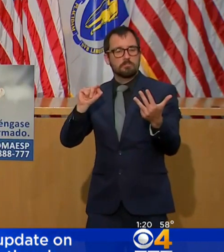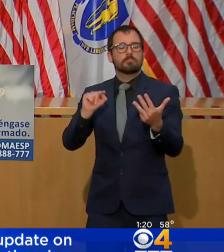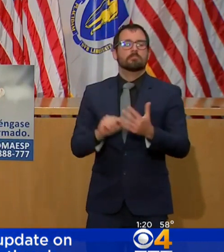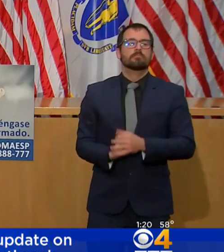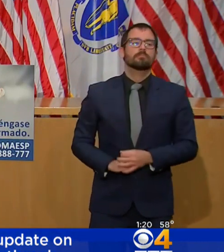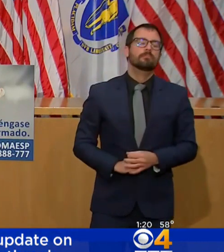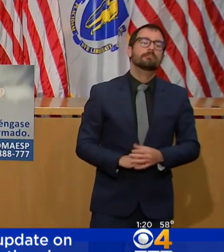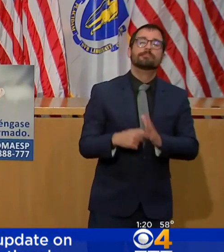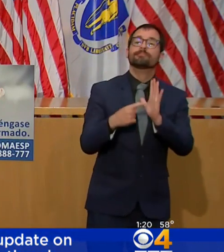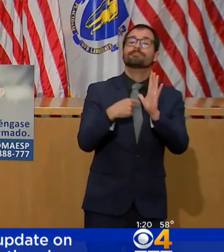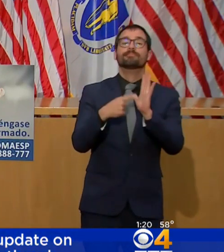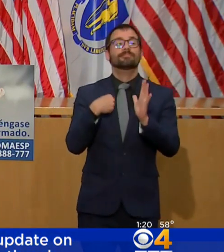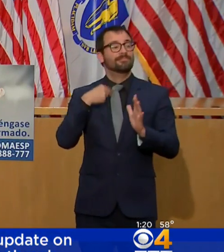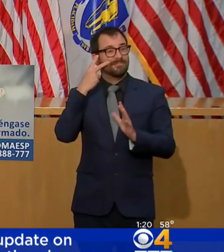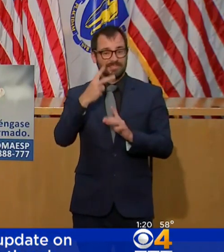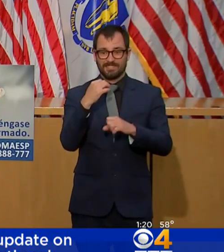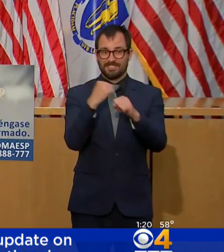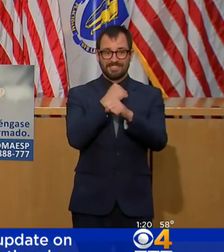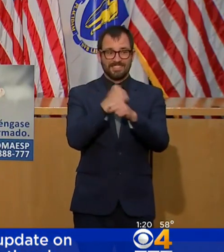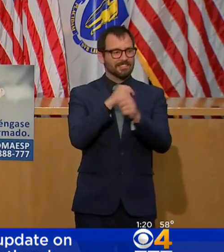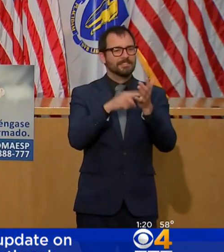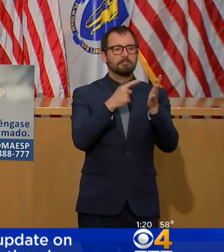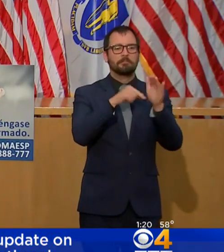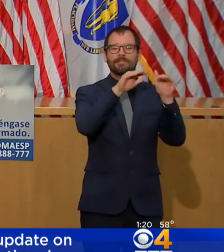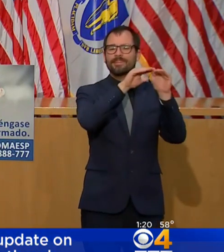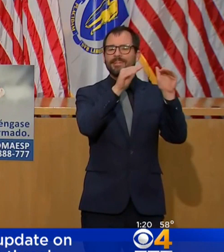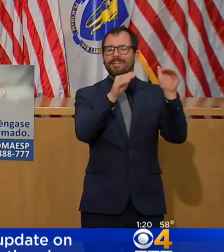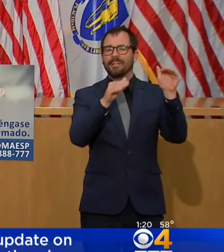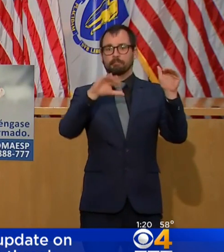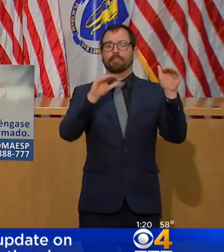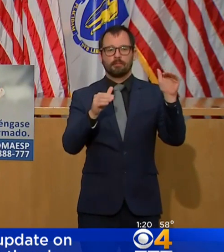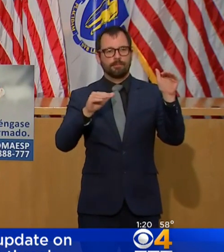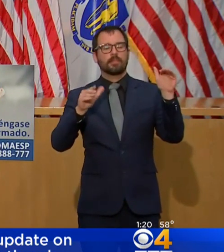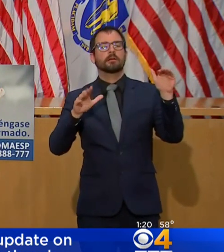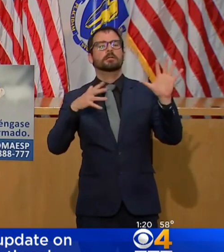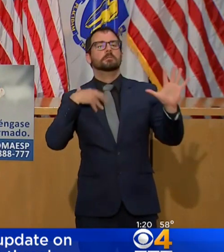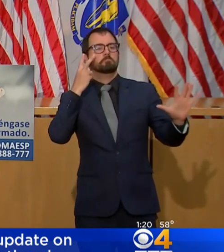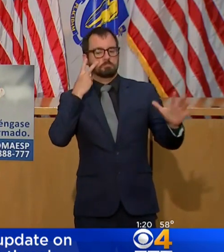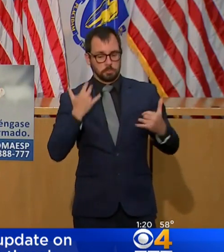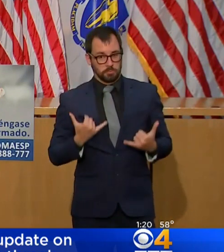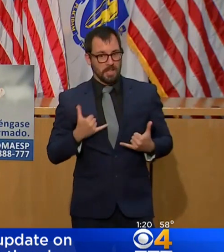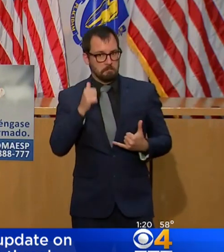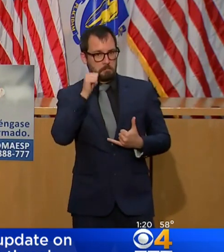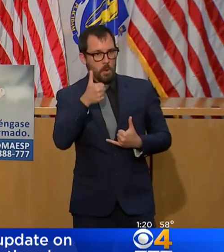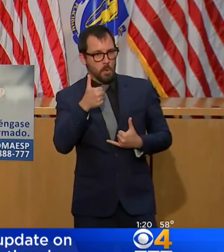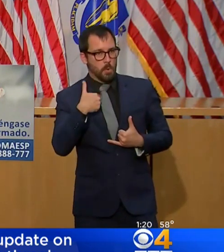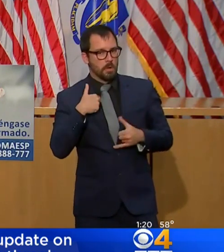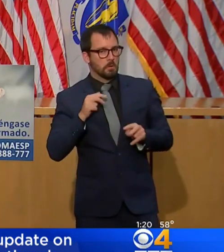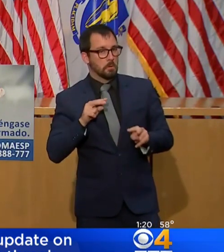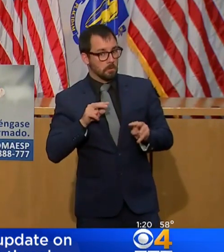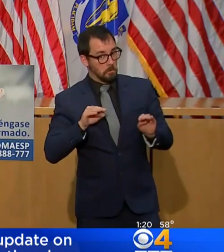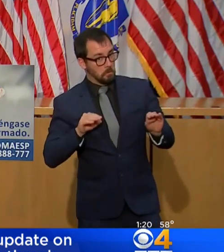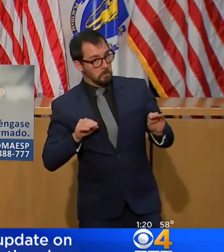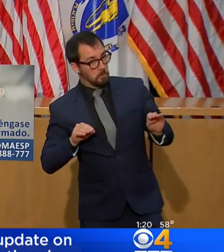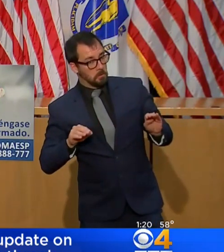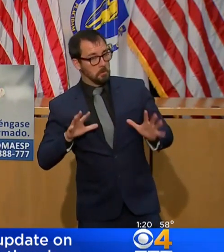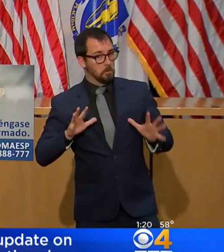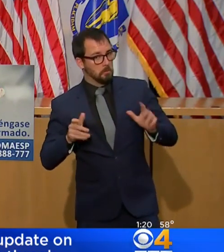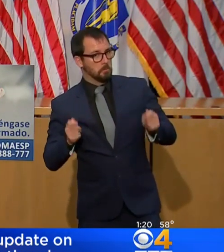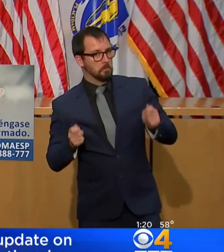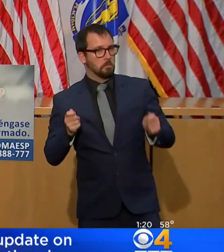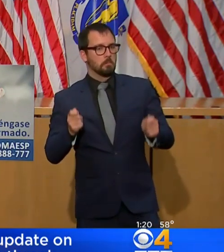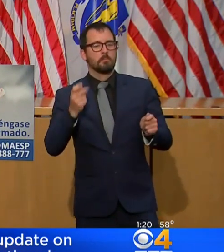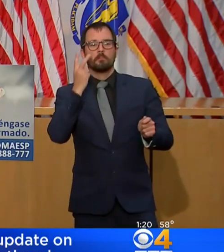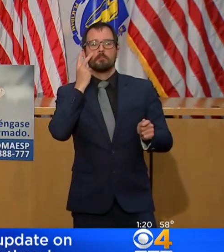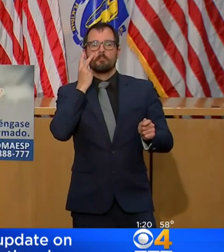what happens today and tomorrow just to be sure that everything that was supposed to come through on the weekend did. Massachusetts